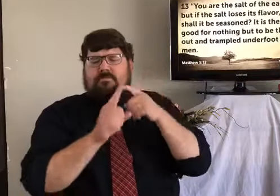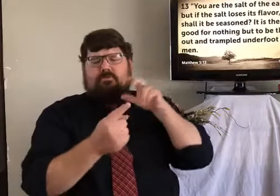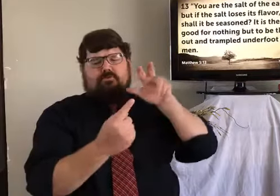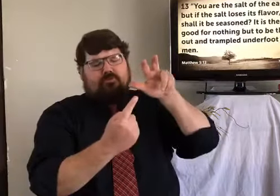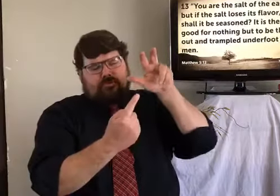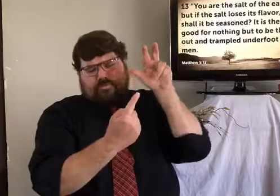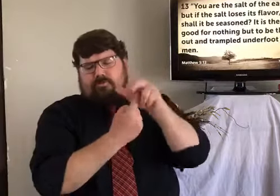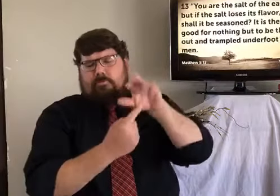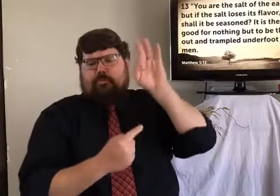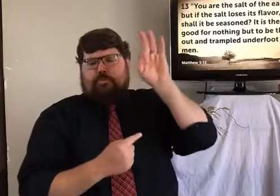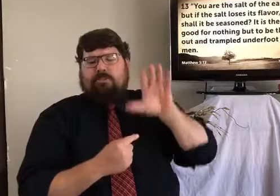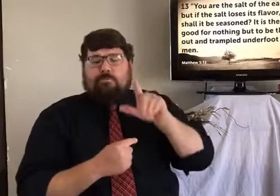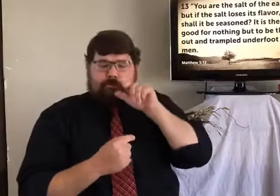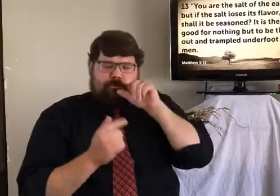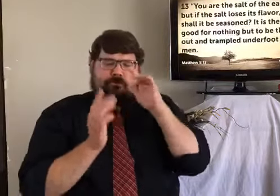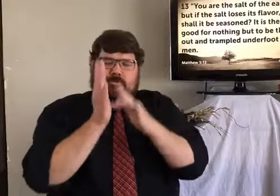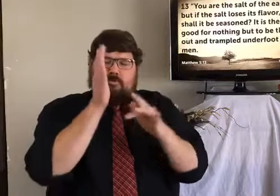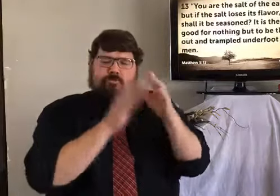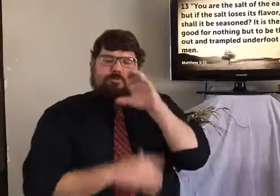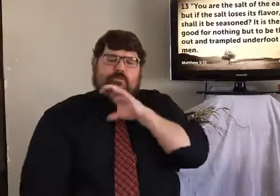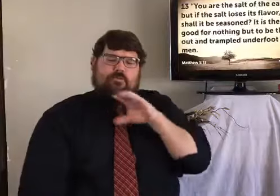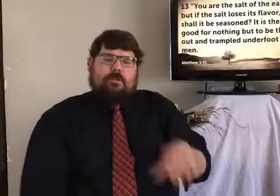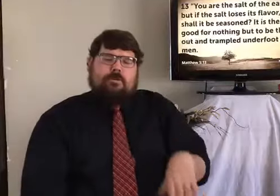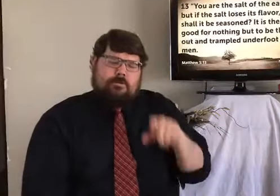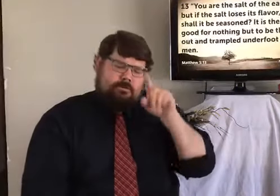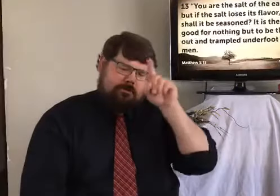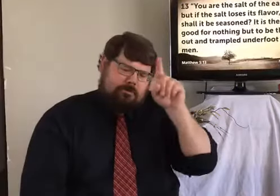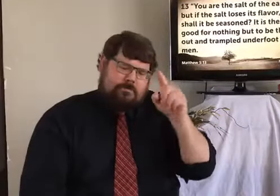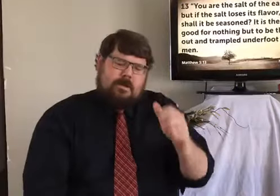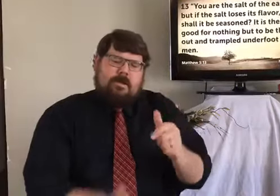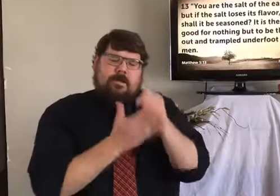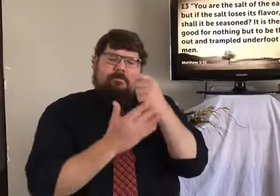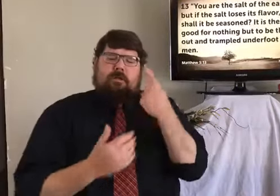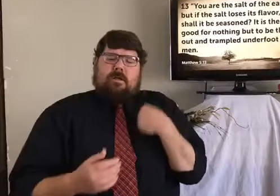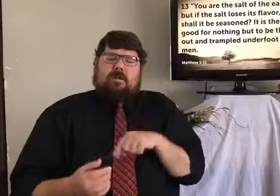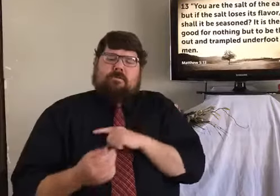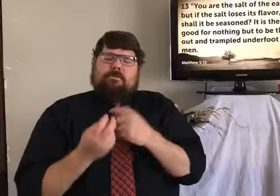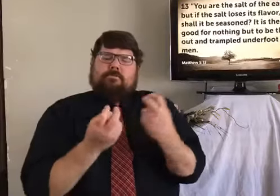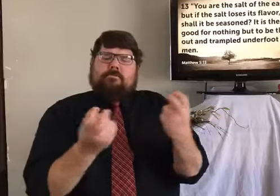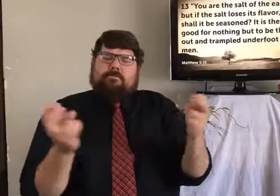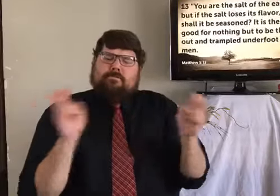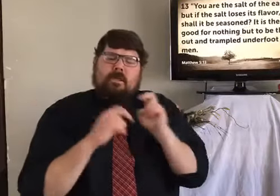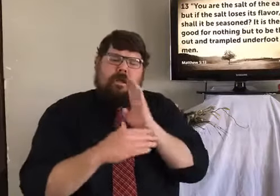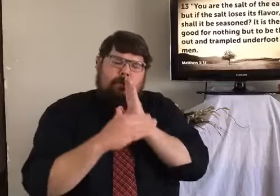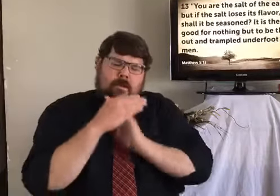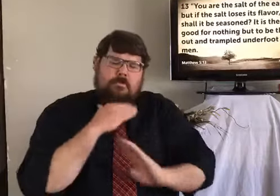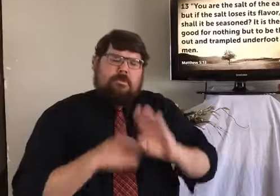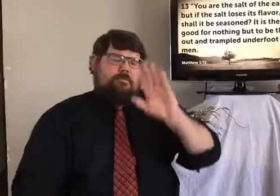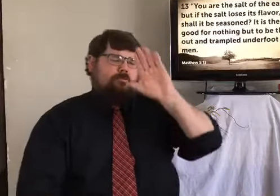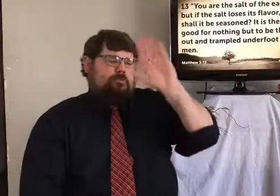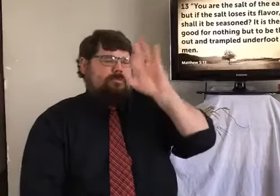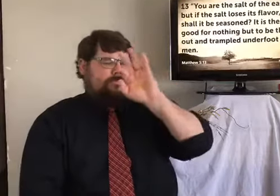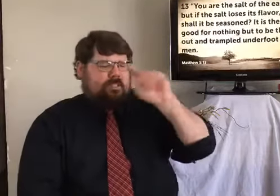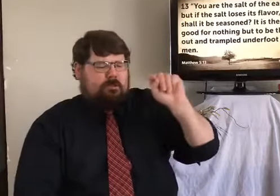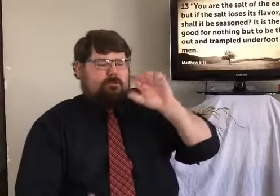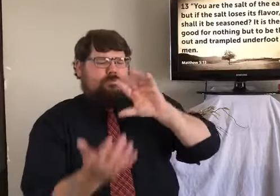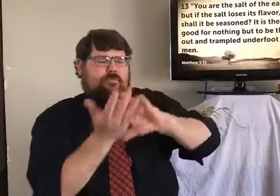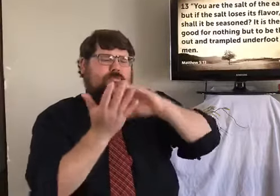I thank you for the sermon from Jesus Christ, the best preacher ever, and I pray that